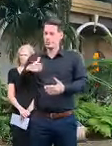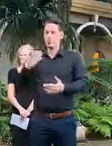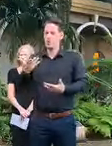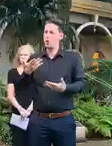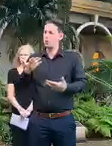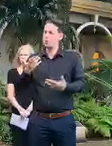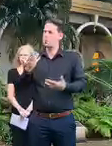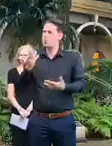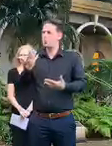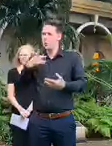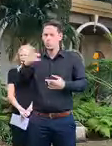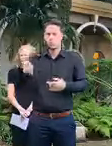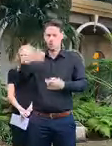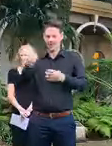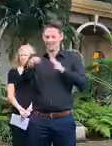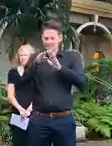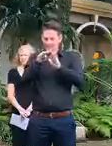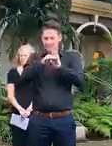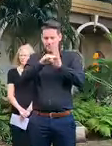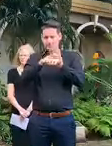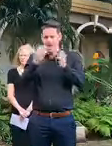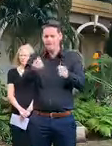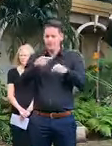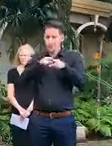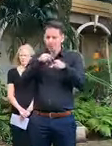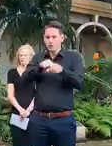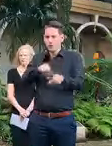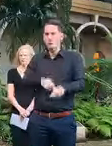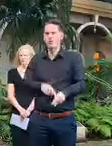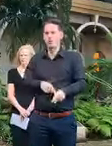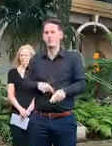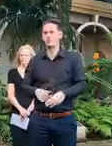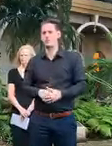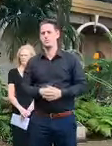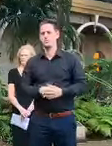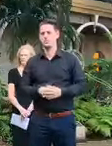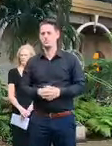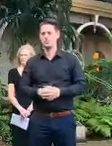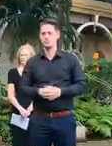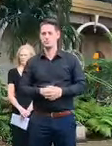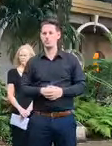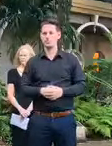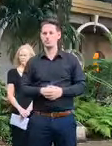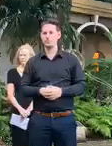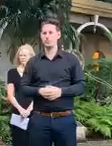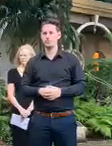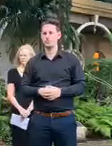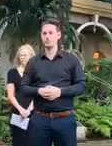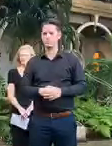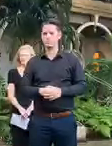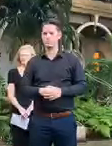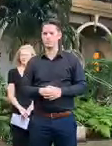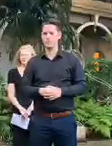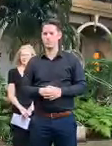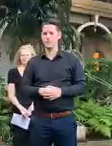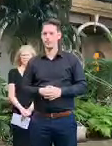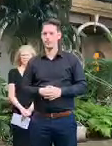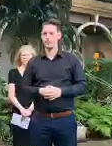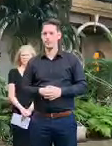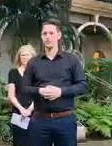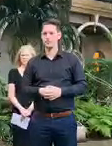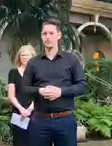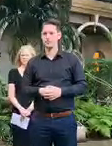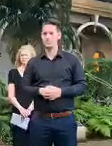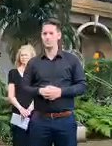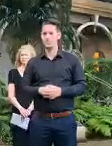every measure we can, every single measure we can. And finally, our Queensland